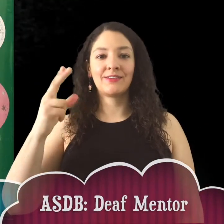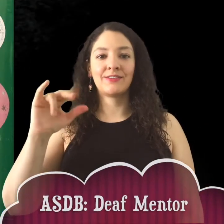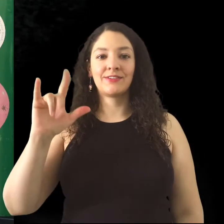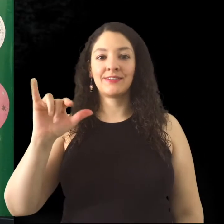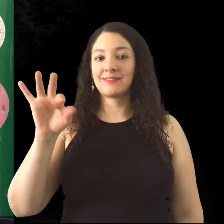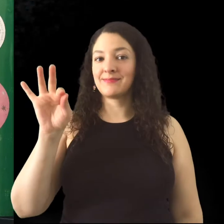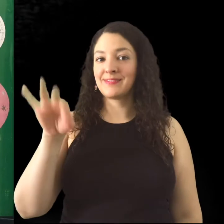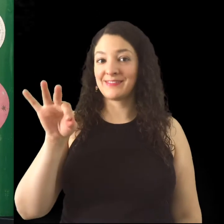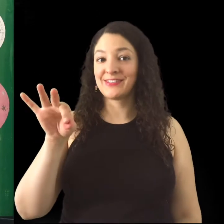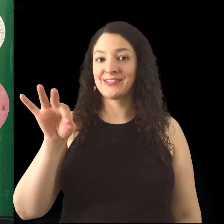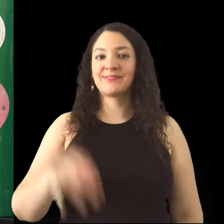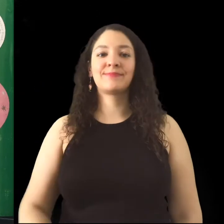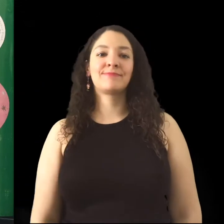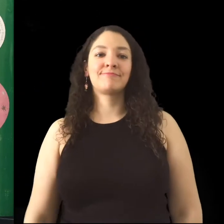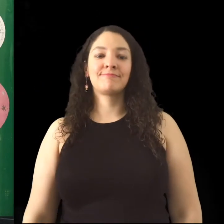Green is a Chili Pepper